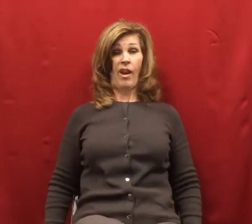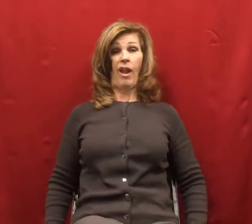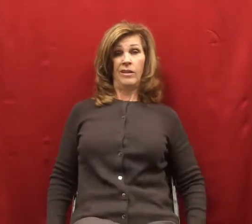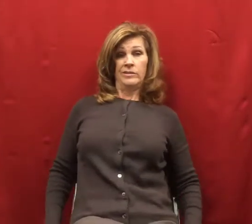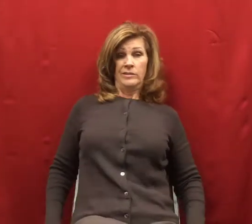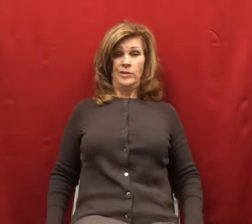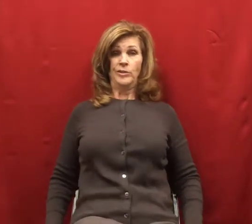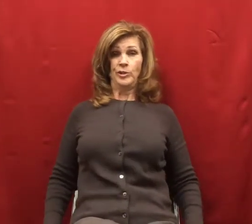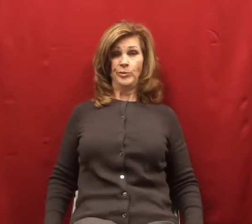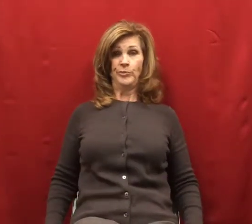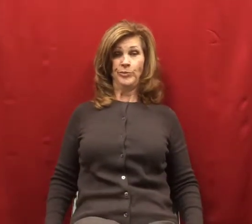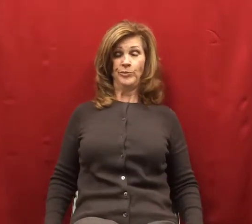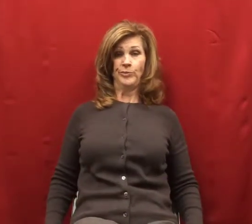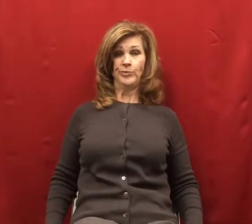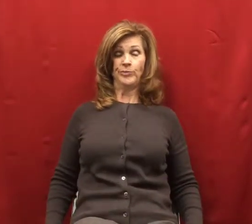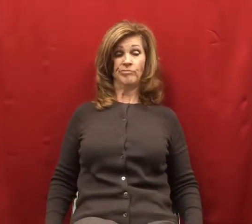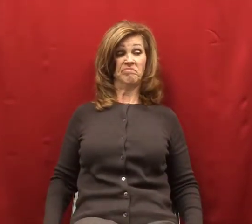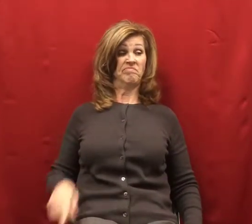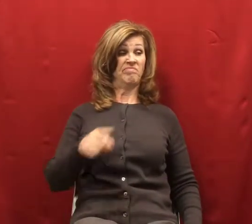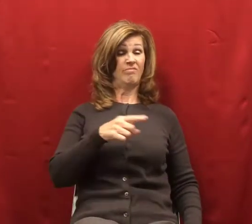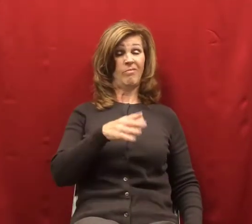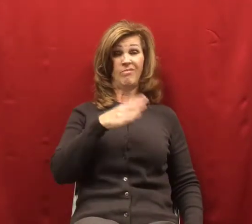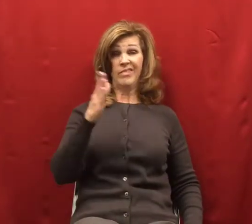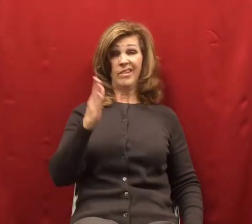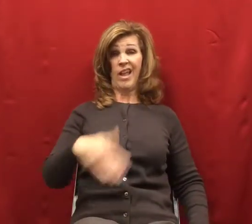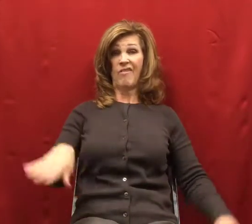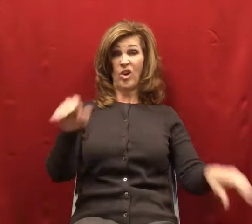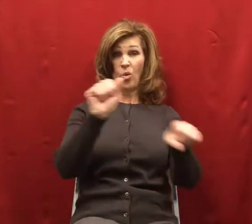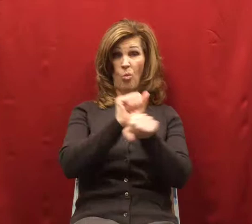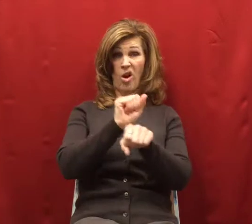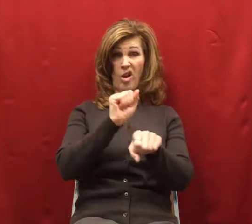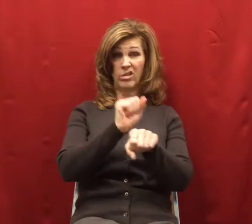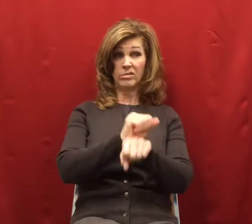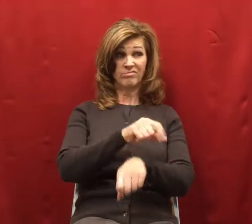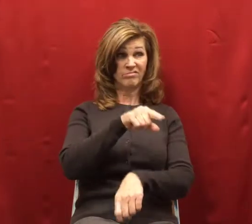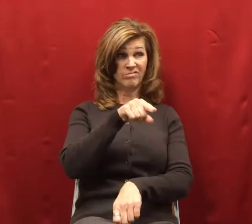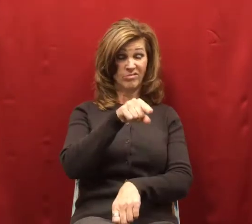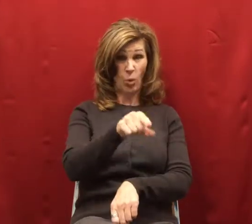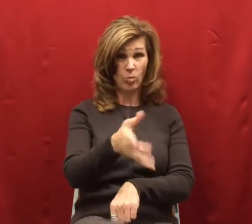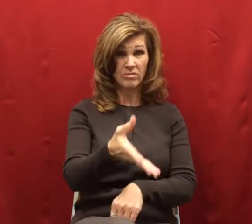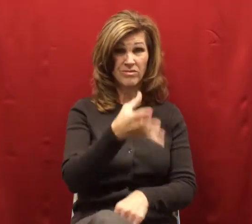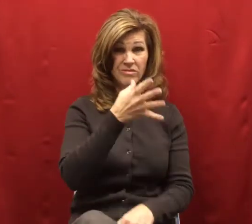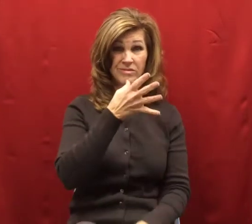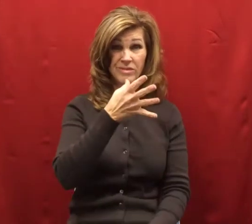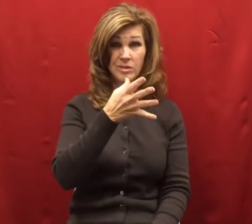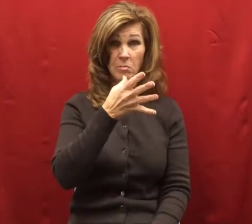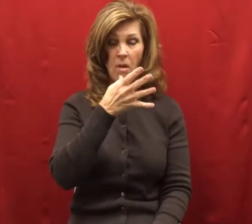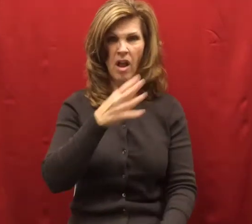He was too lazy to do any work, so his mother became very cross with him.